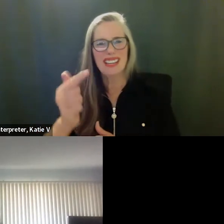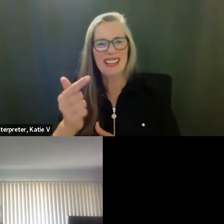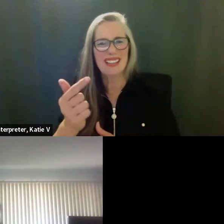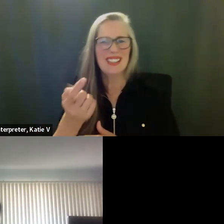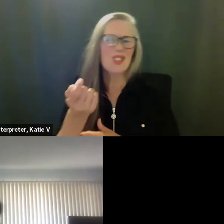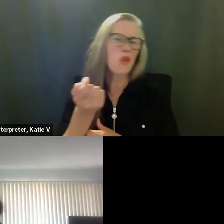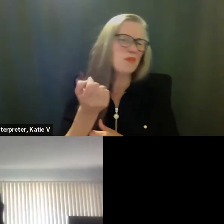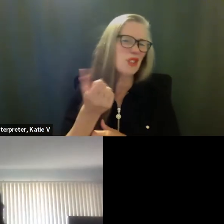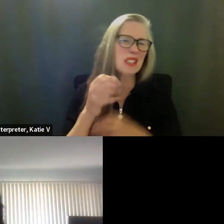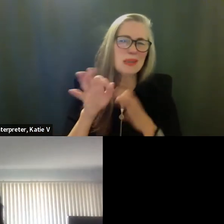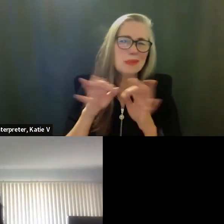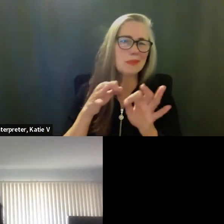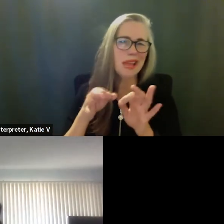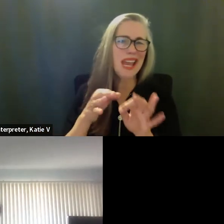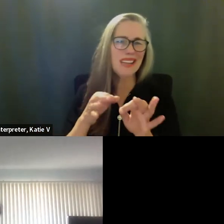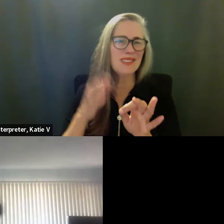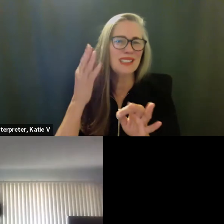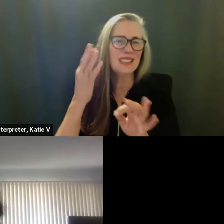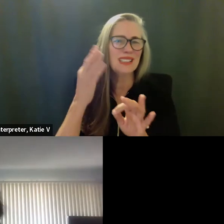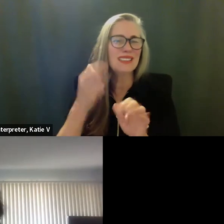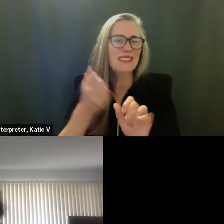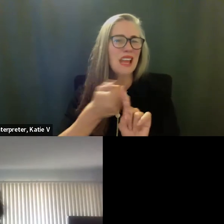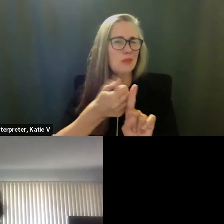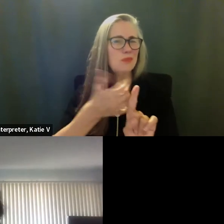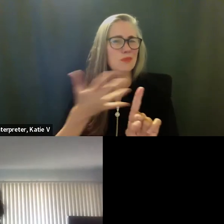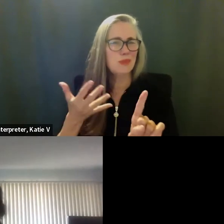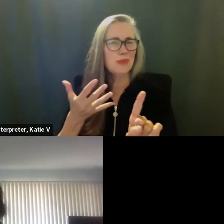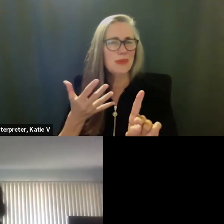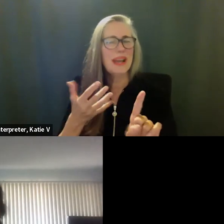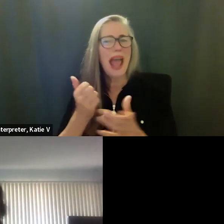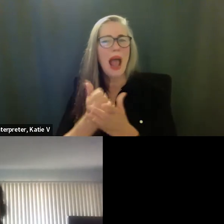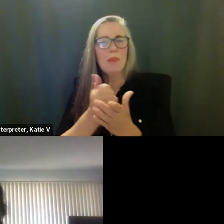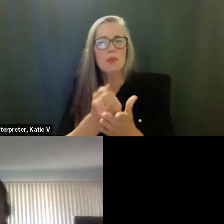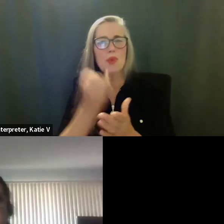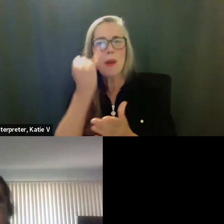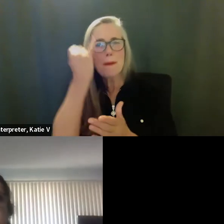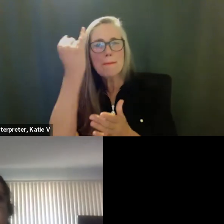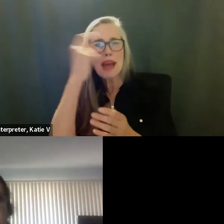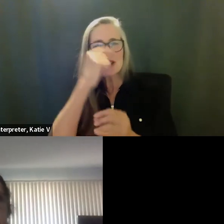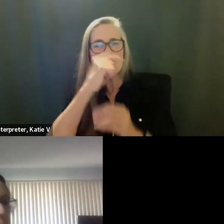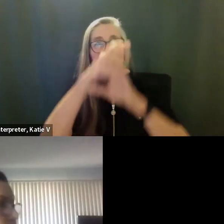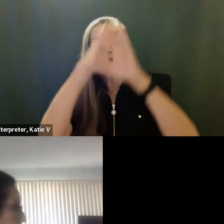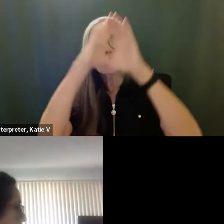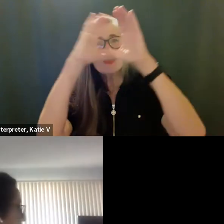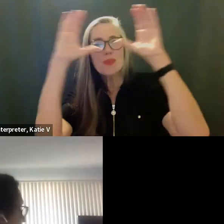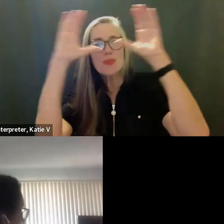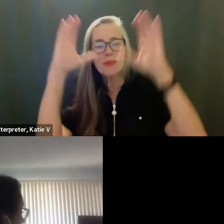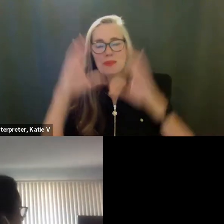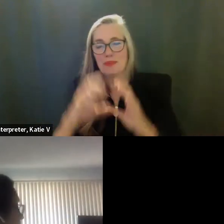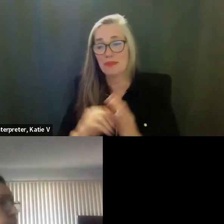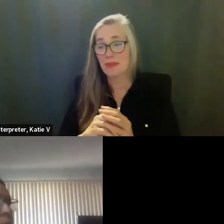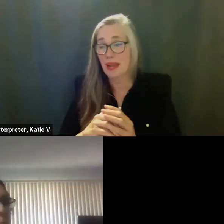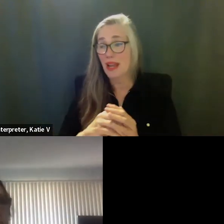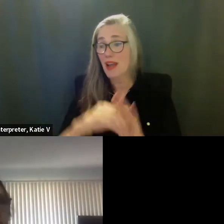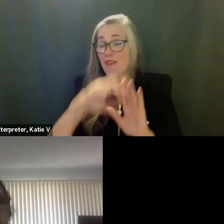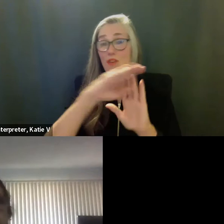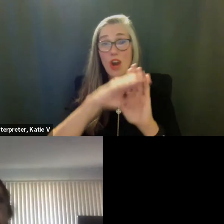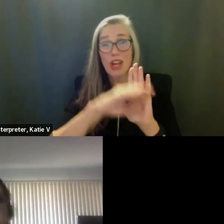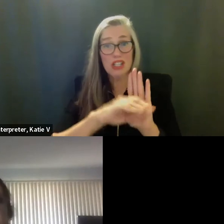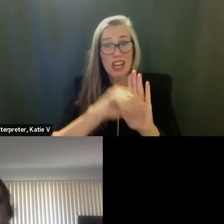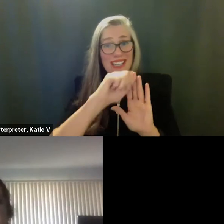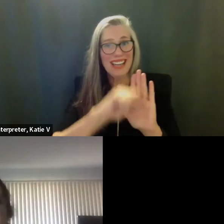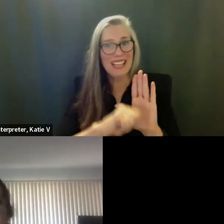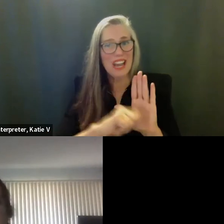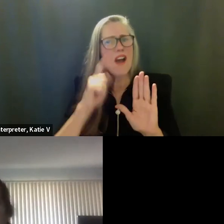a little background as to what we're doing, you know, just to give you the big picture. The item on the agenda is actually for the architectural